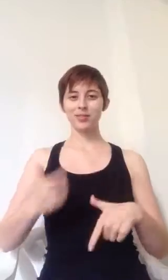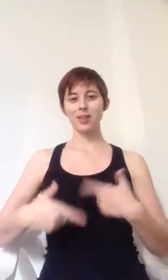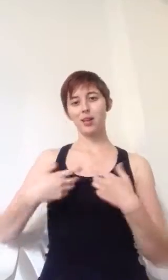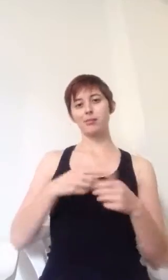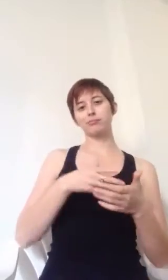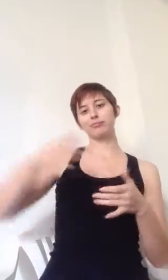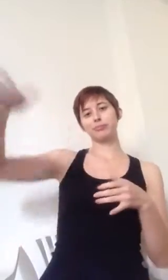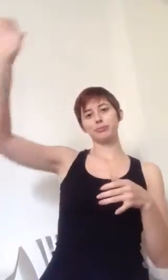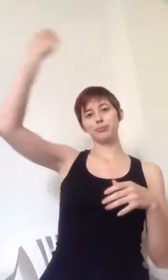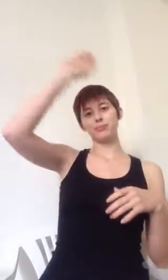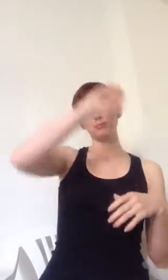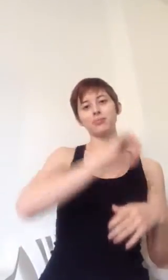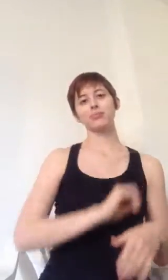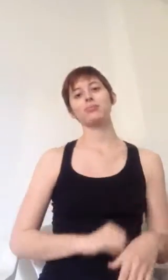life pass me by